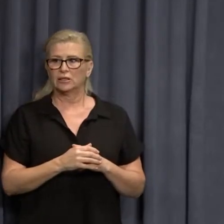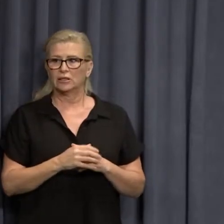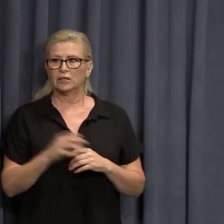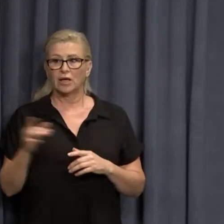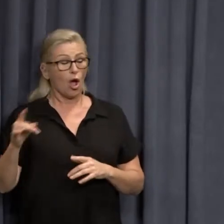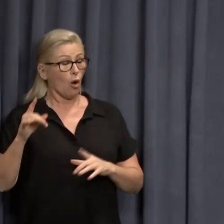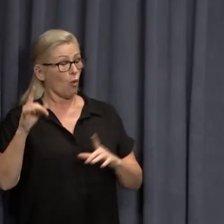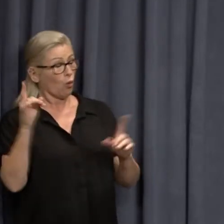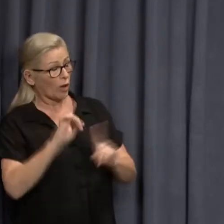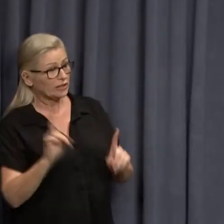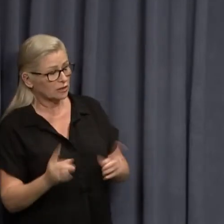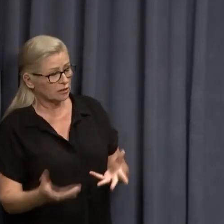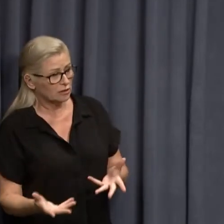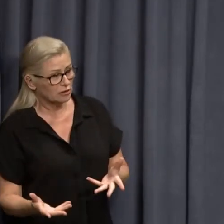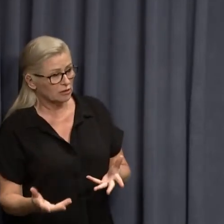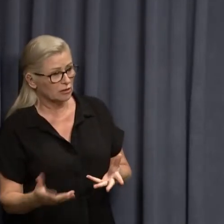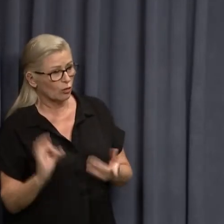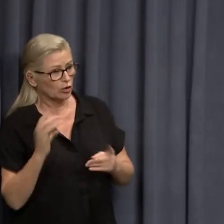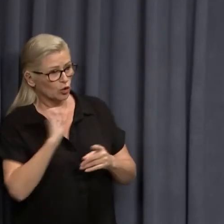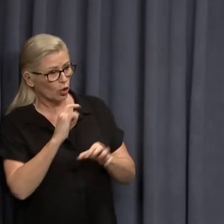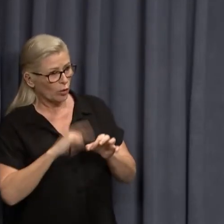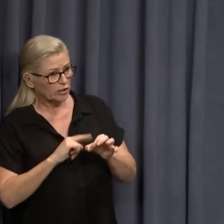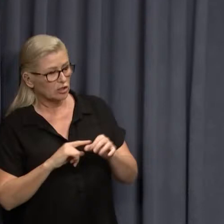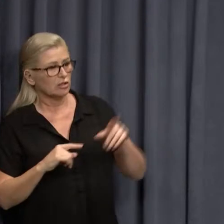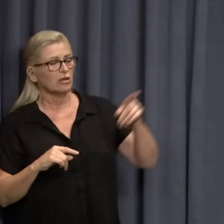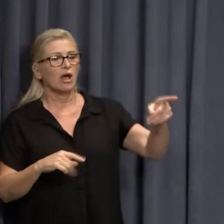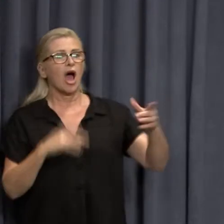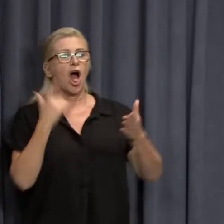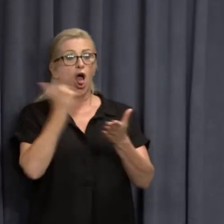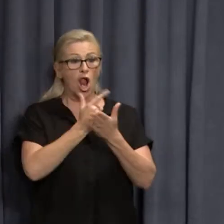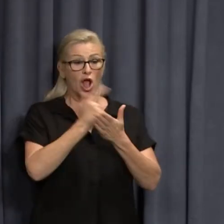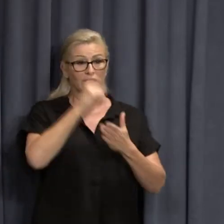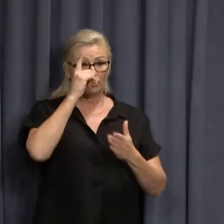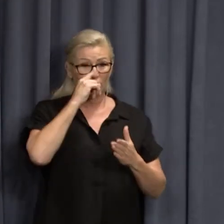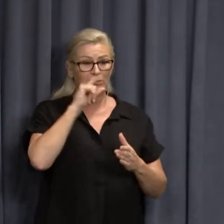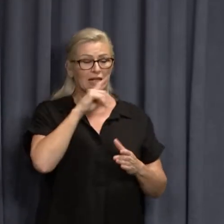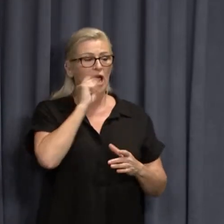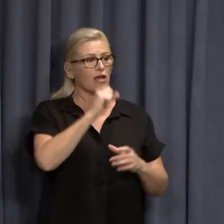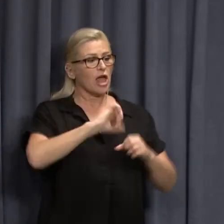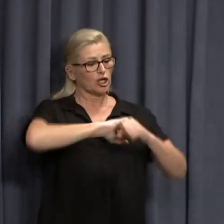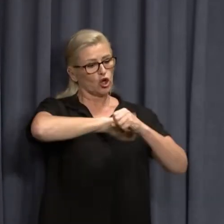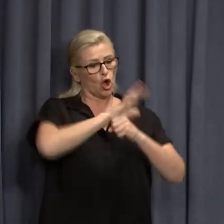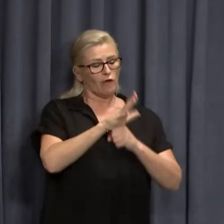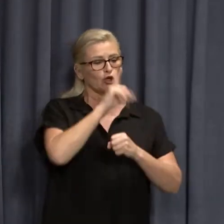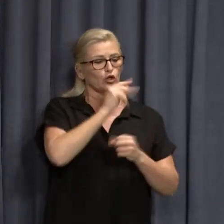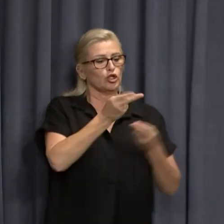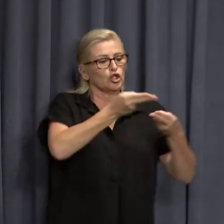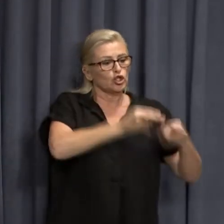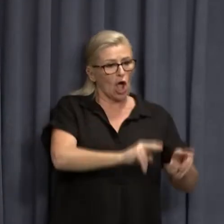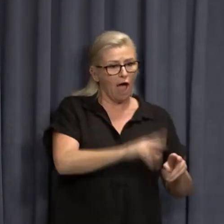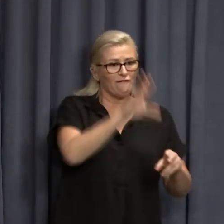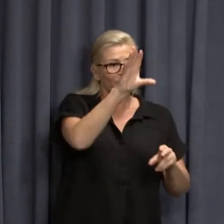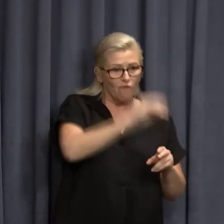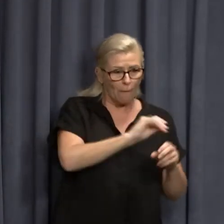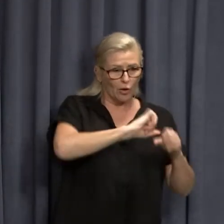A of anti-vaxxers say that there's a difference between dying from COVID and dying with COVID.